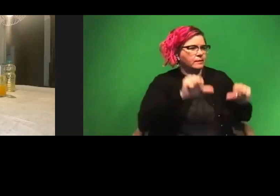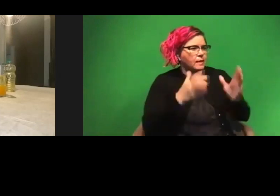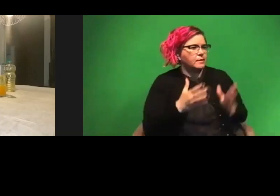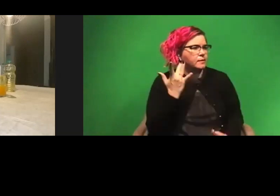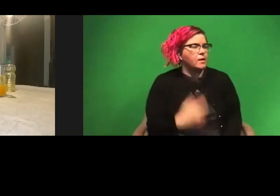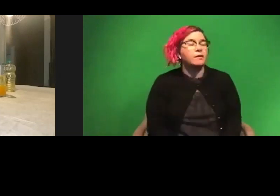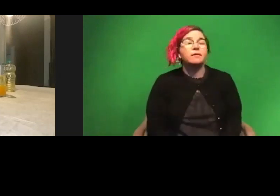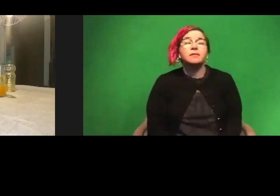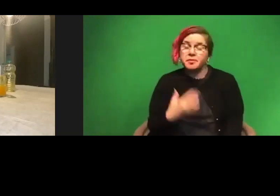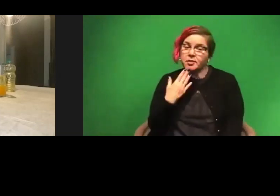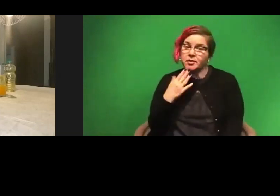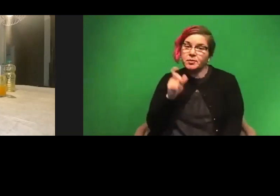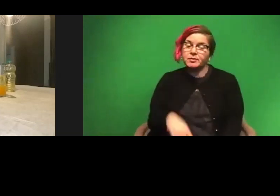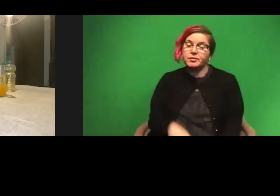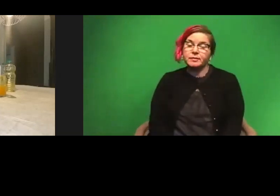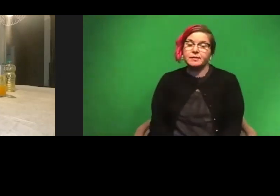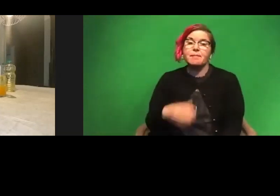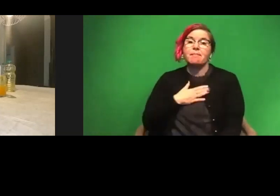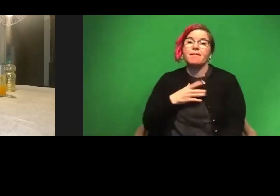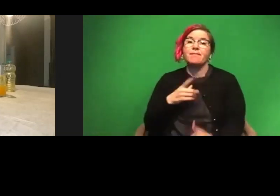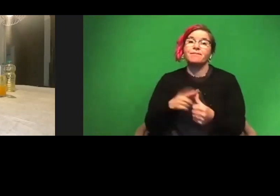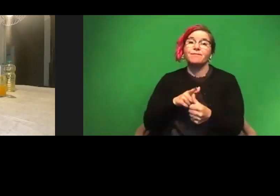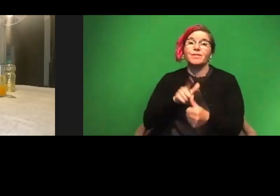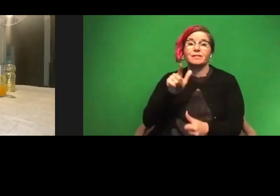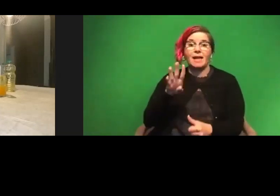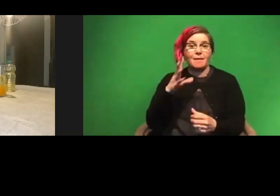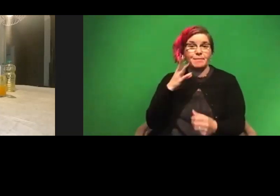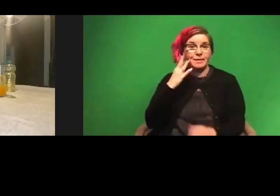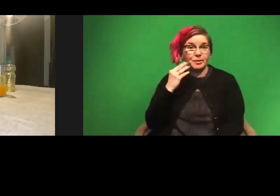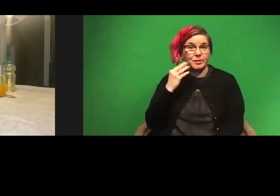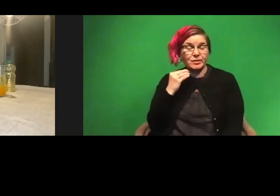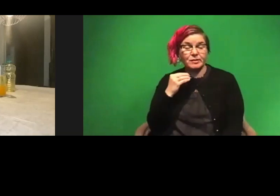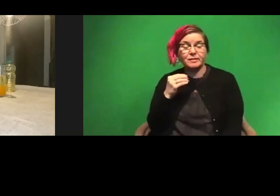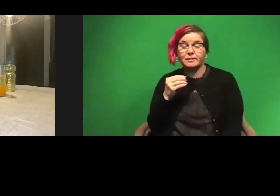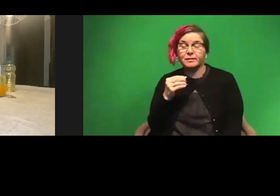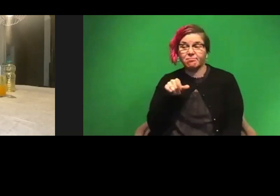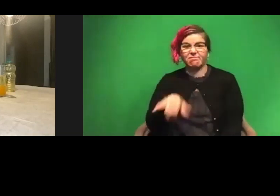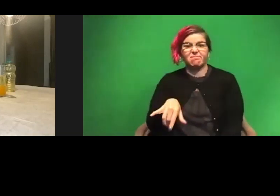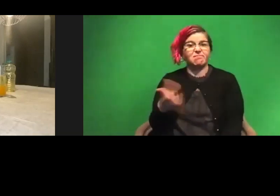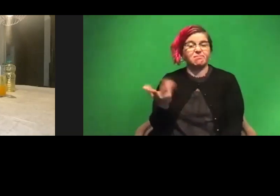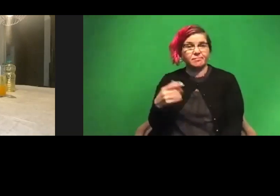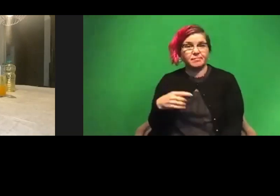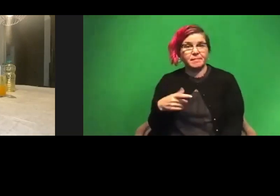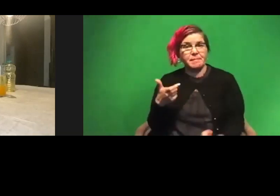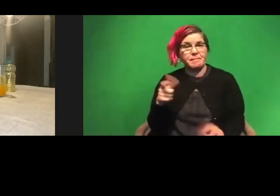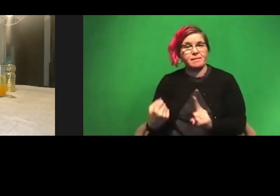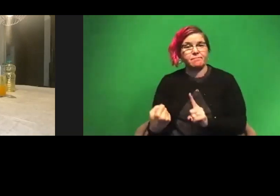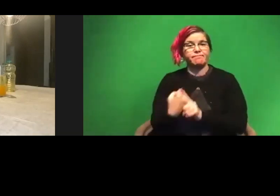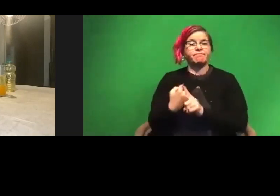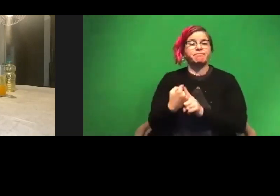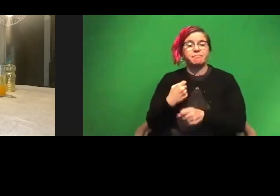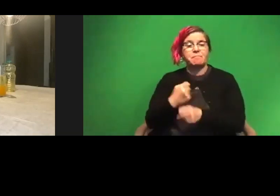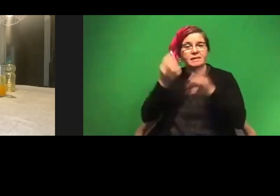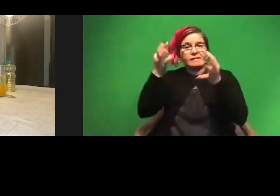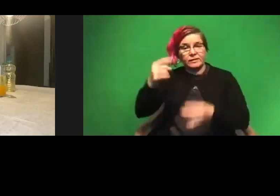good question. My first lab experience was the big decision maker for me. Um, and then